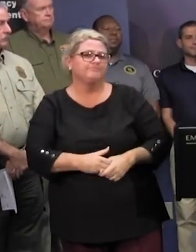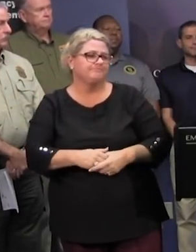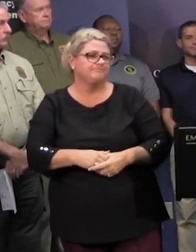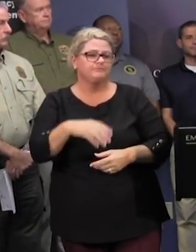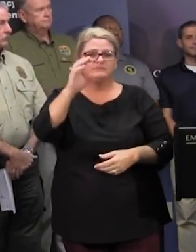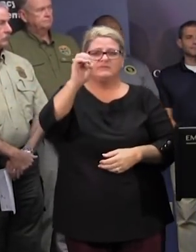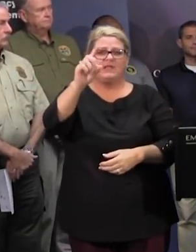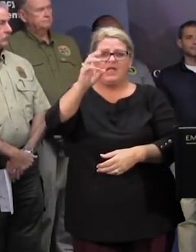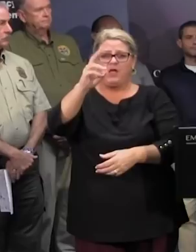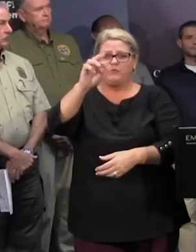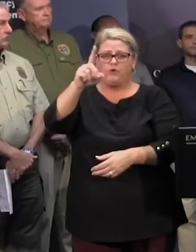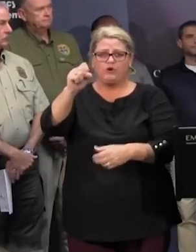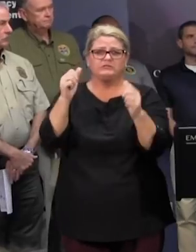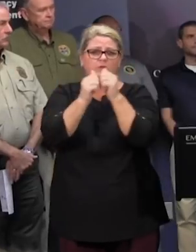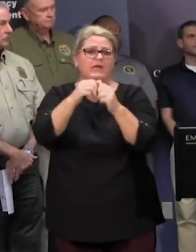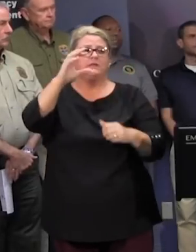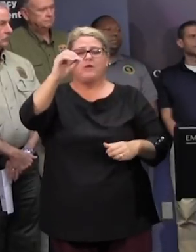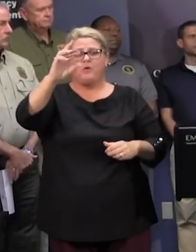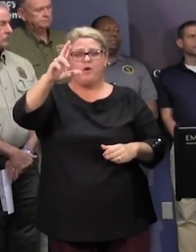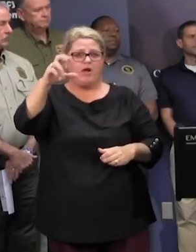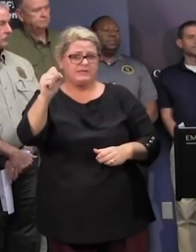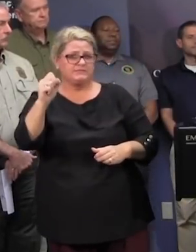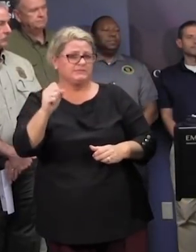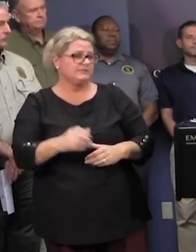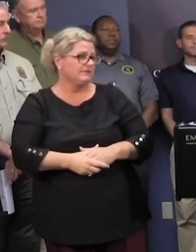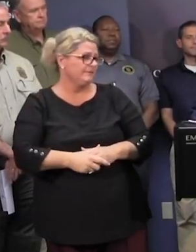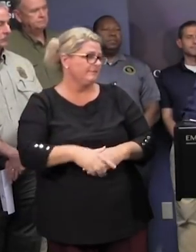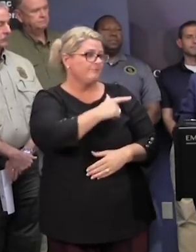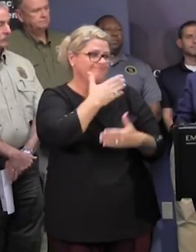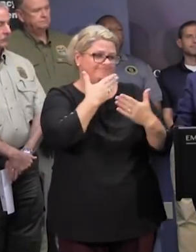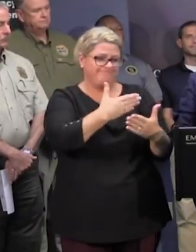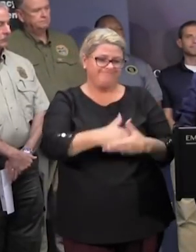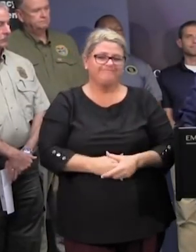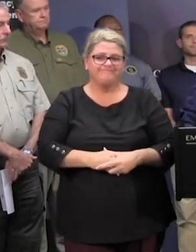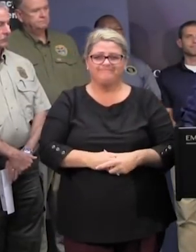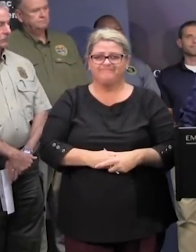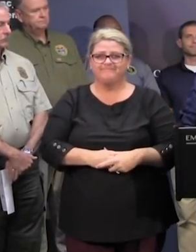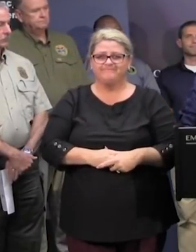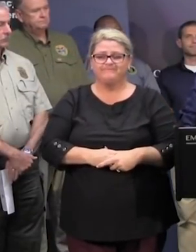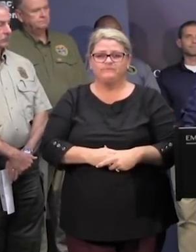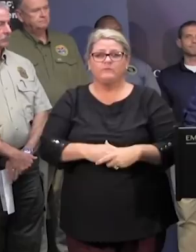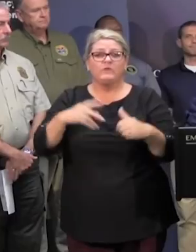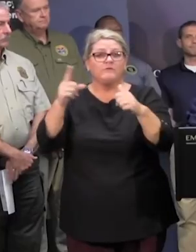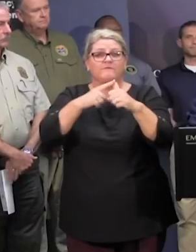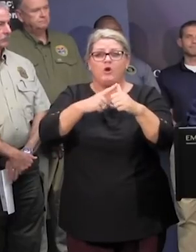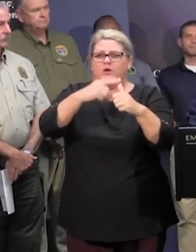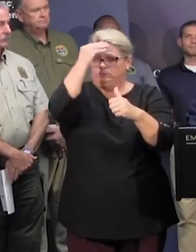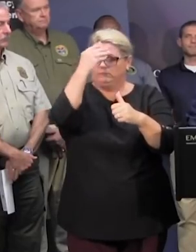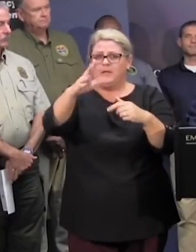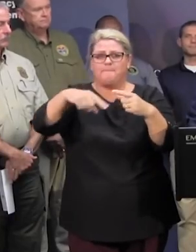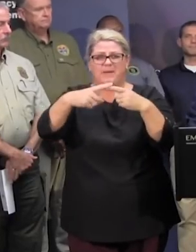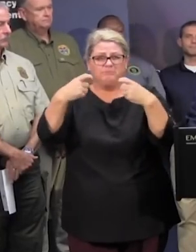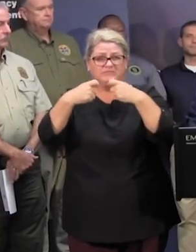edwards of office of regulatory staff thank you governor first an update on the